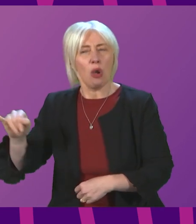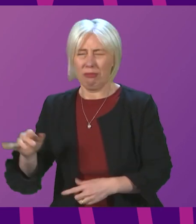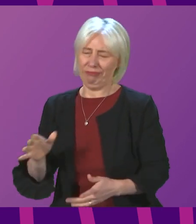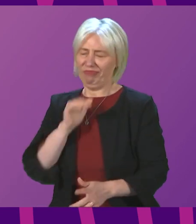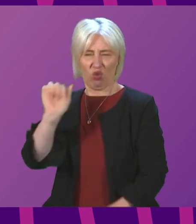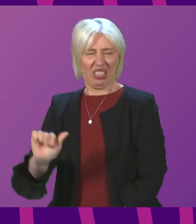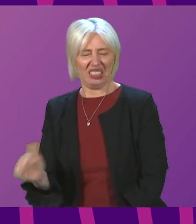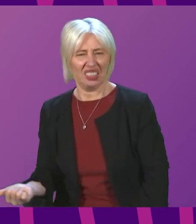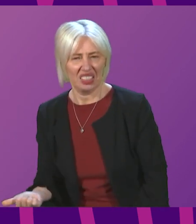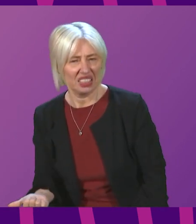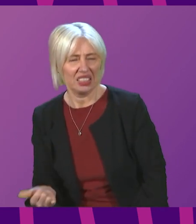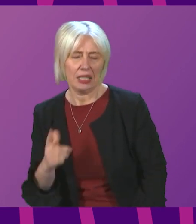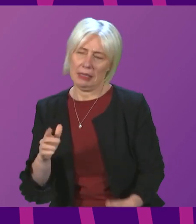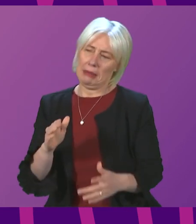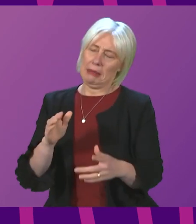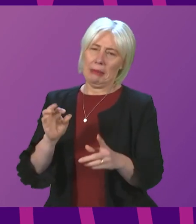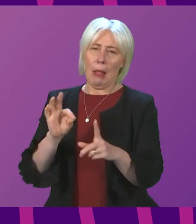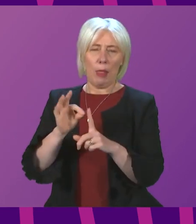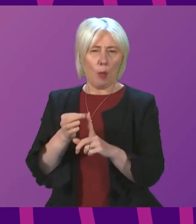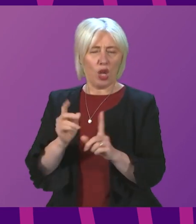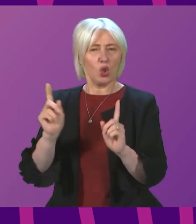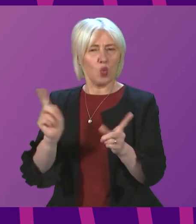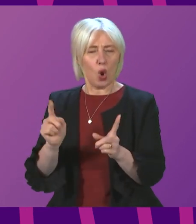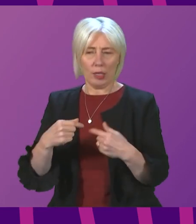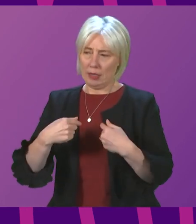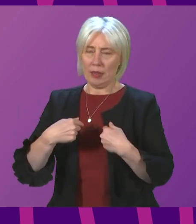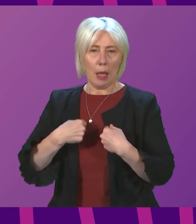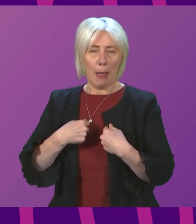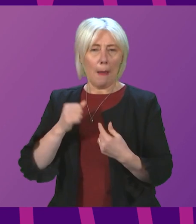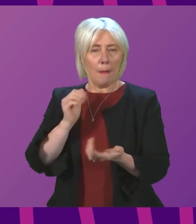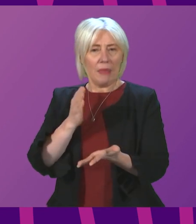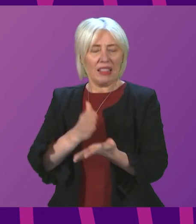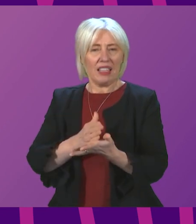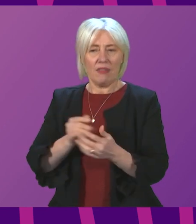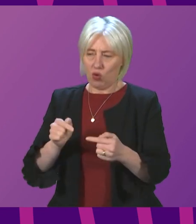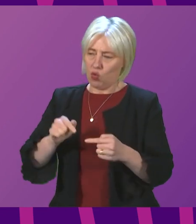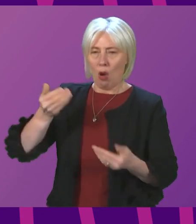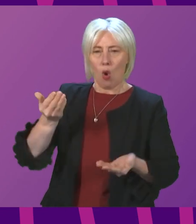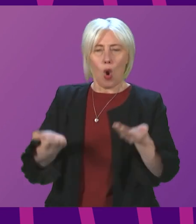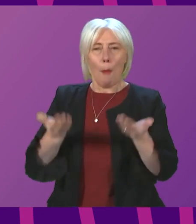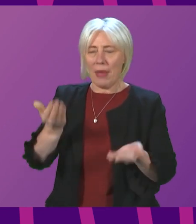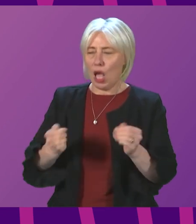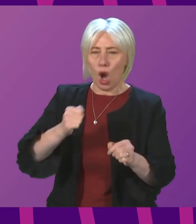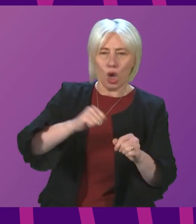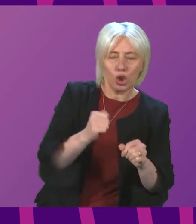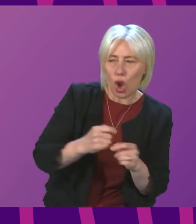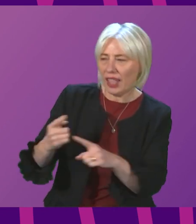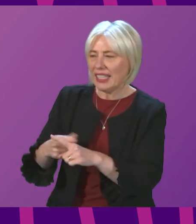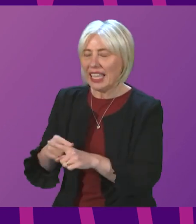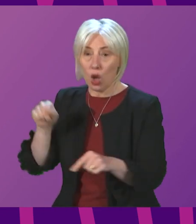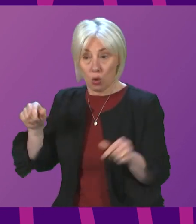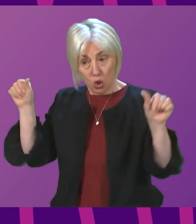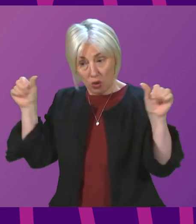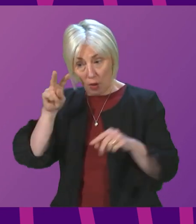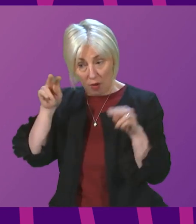there is a more substantive point here. I do not believe that the comparison between Scotland and England is the one that we should be focusing on. I think the comparison